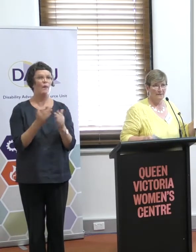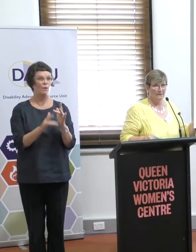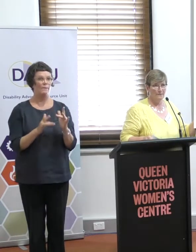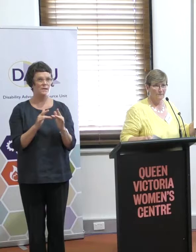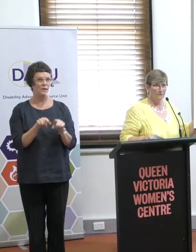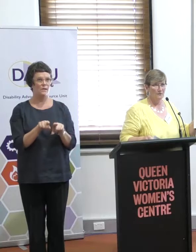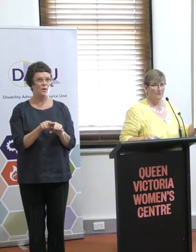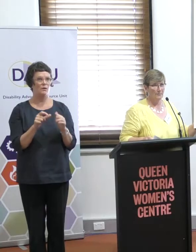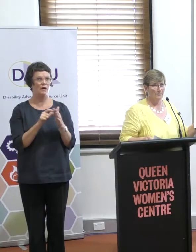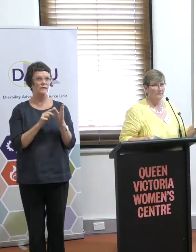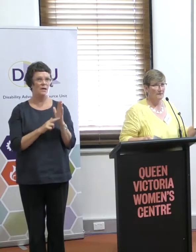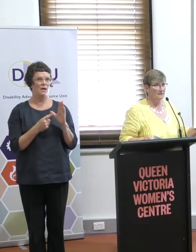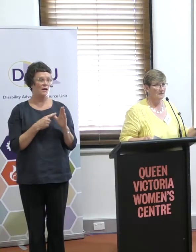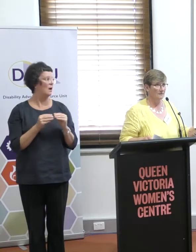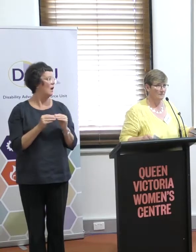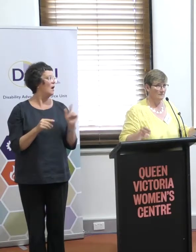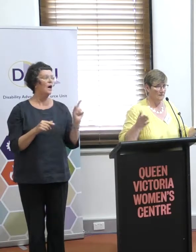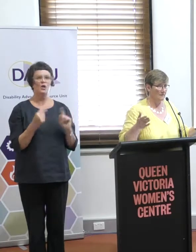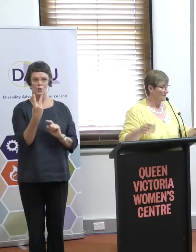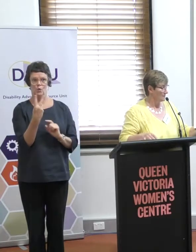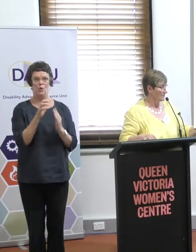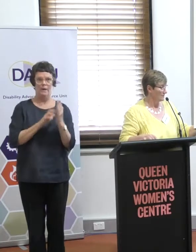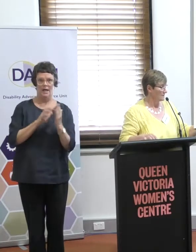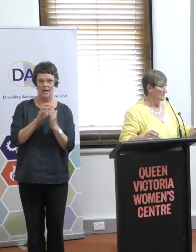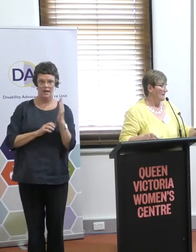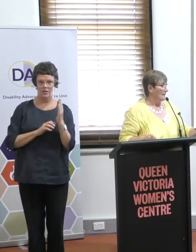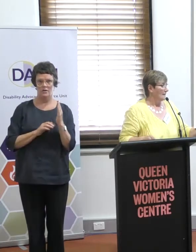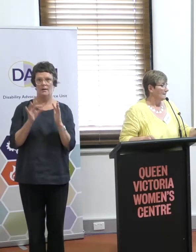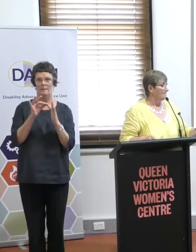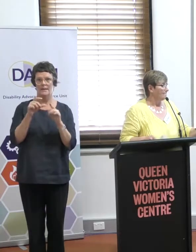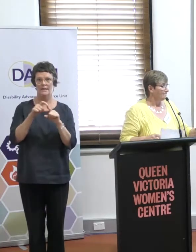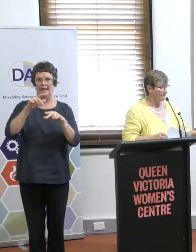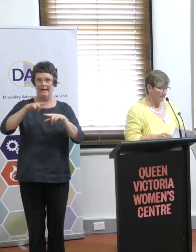accessible PDF, the version that's up on the website. So it can be read by screen readers.